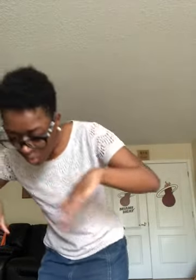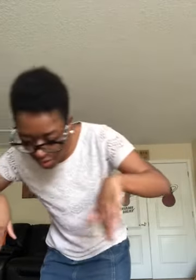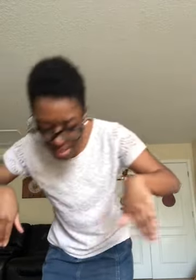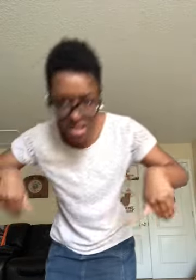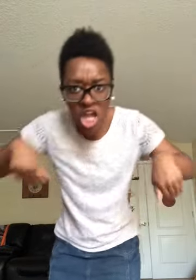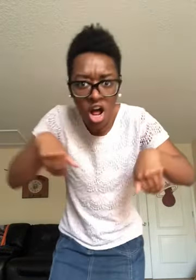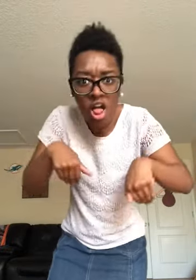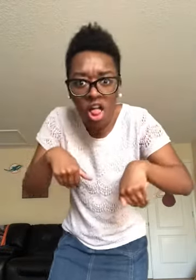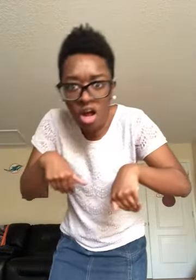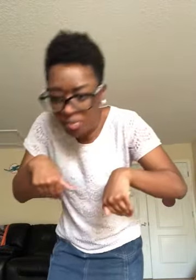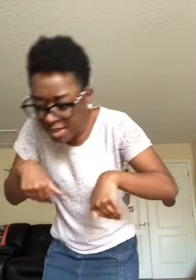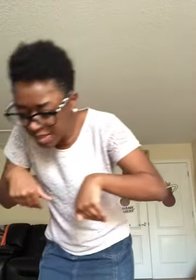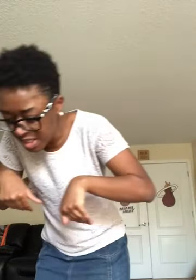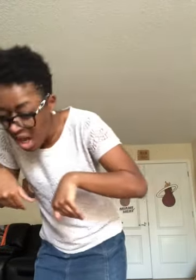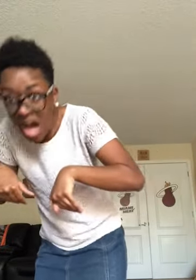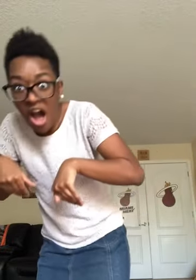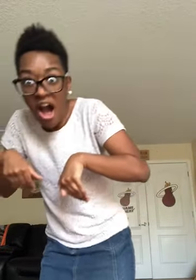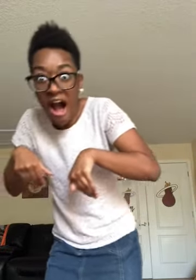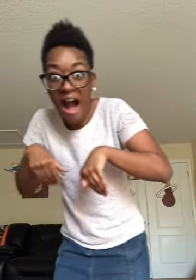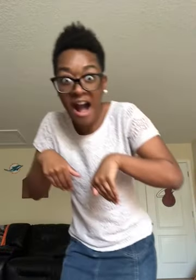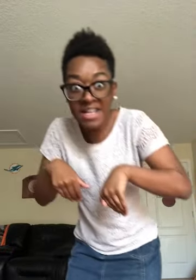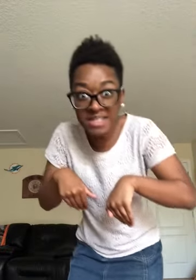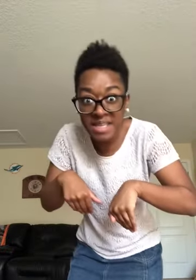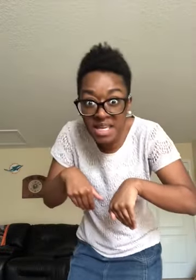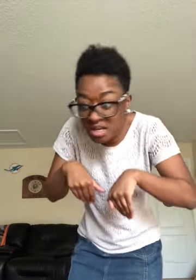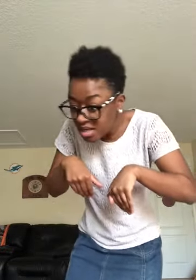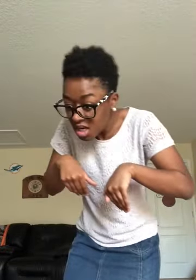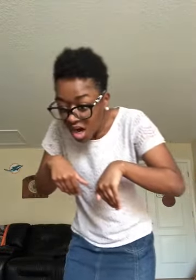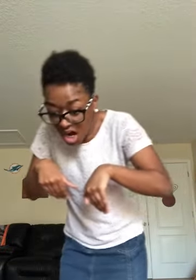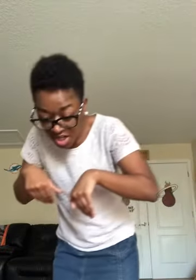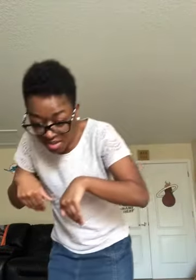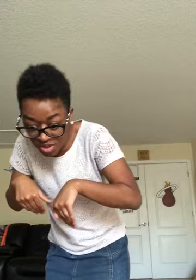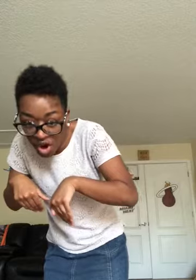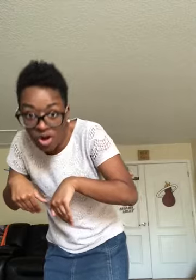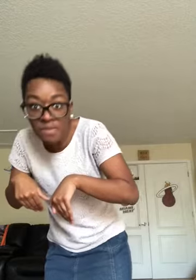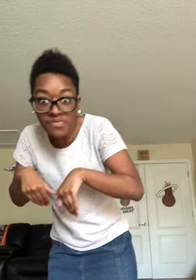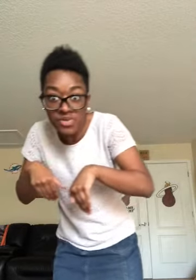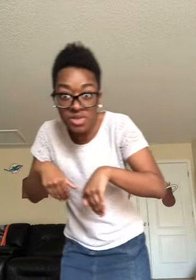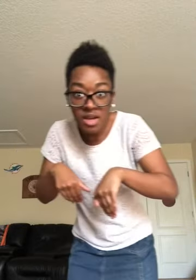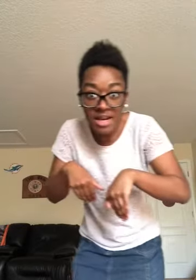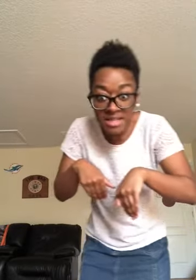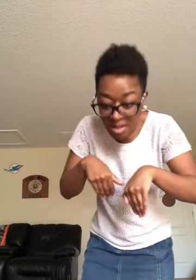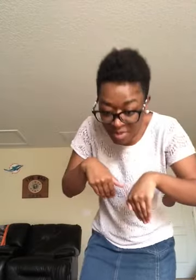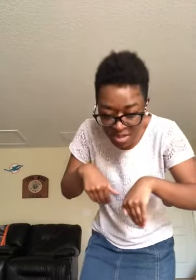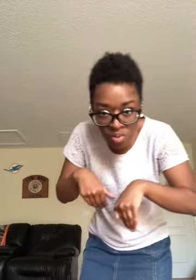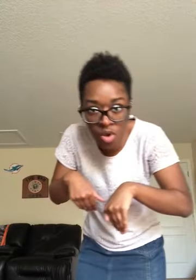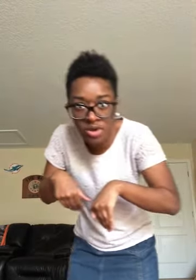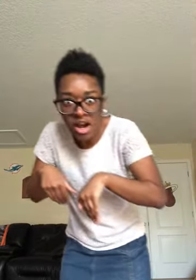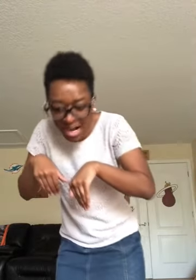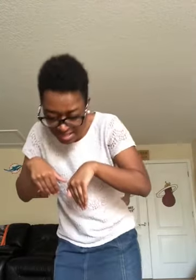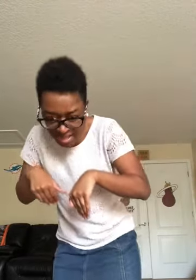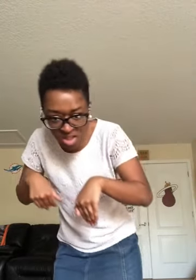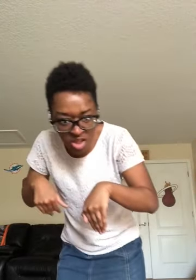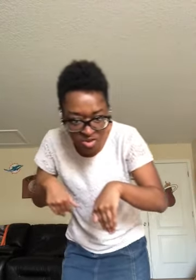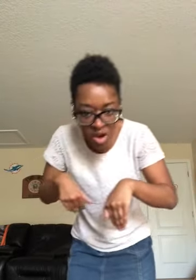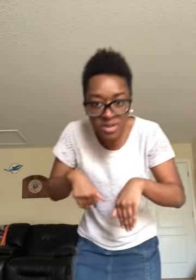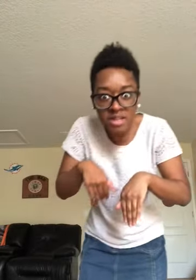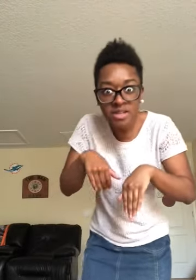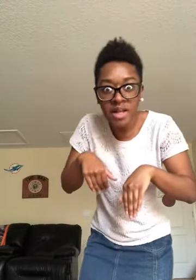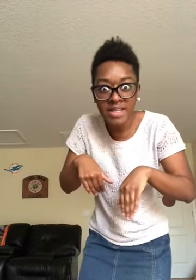water. He's like, oh my goodness, I see another dog. I see something in the water. I see another dog that looks like